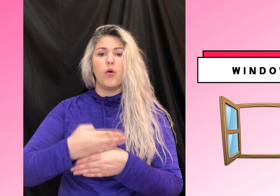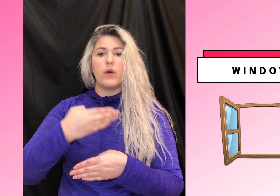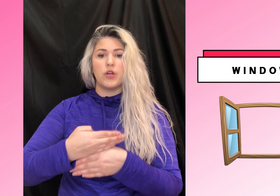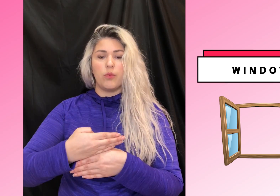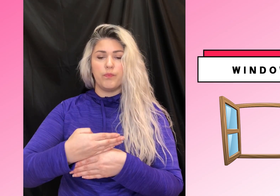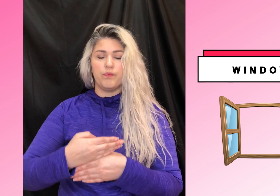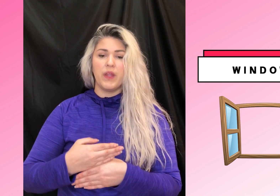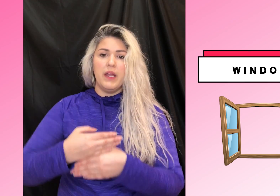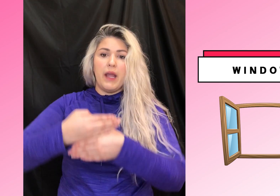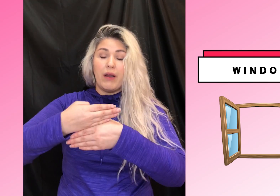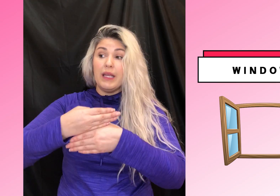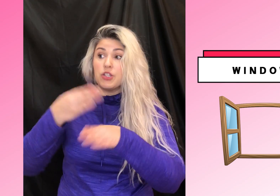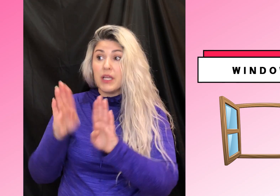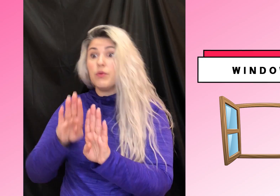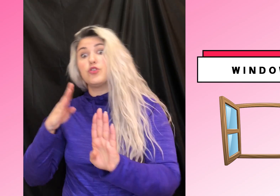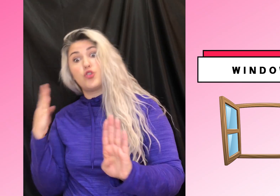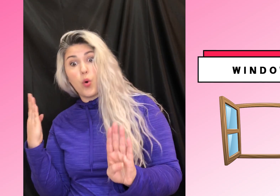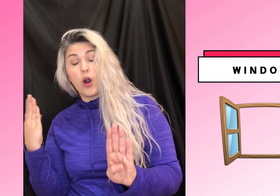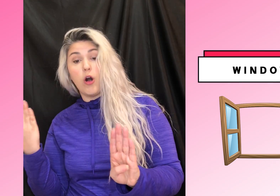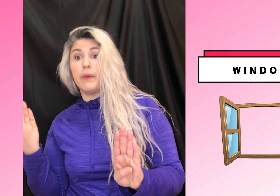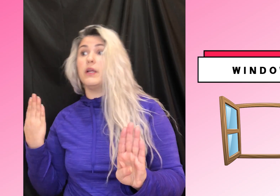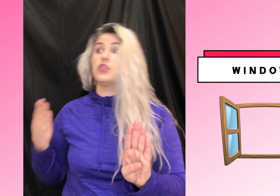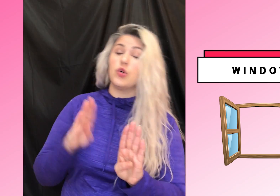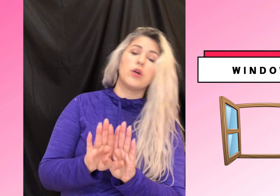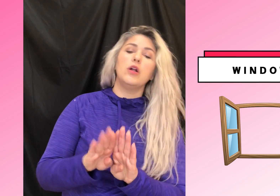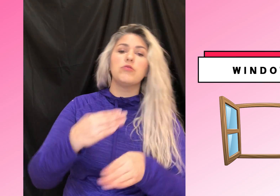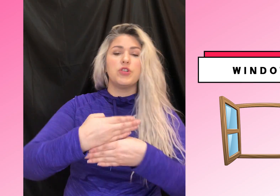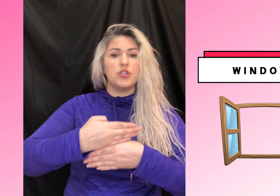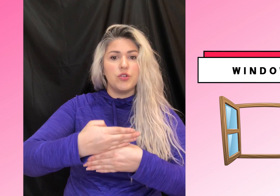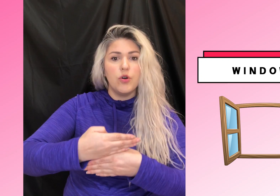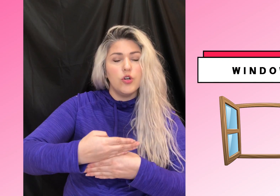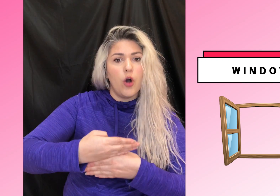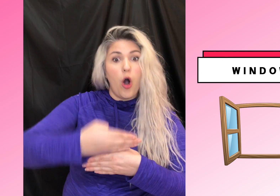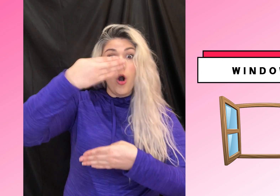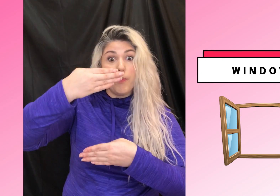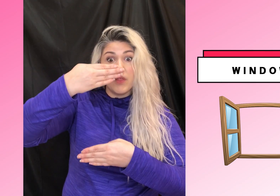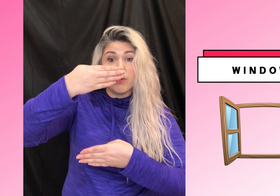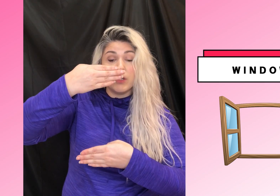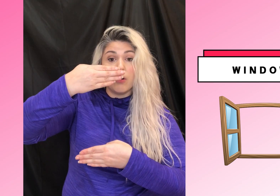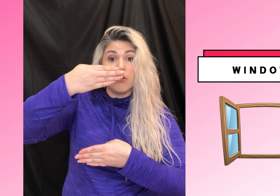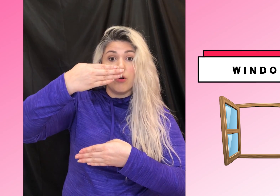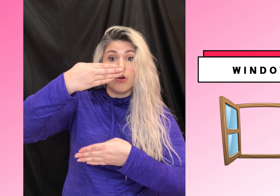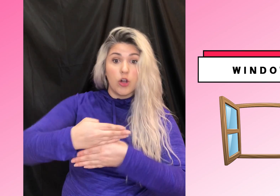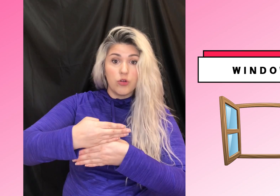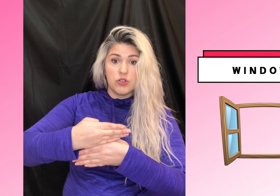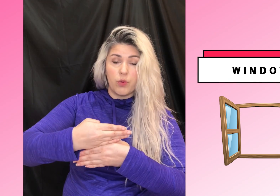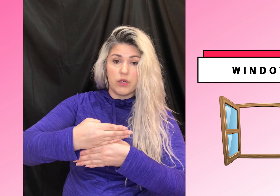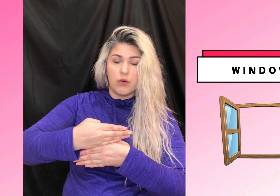Window. Now again, just like with door open and door closed, you could do open the window, close the window.